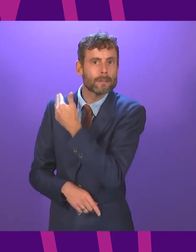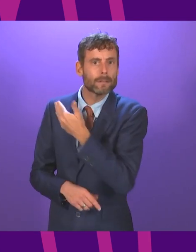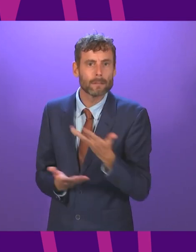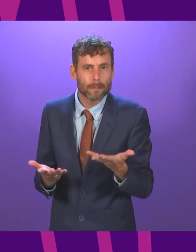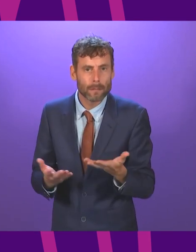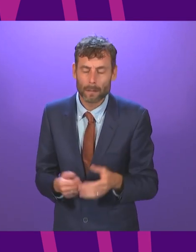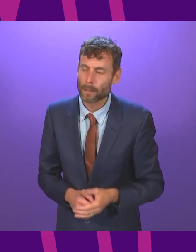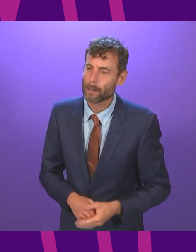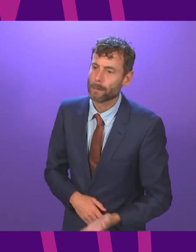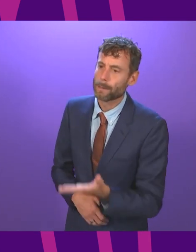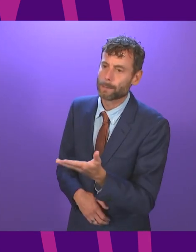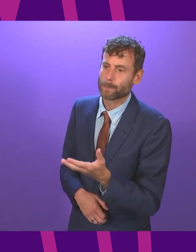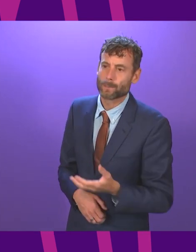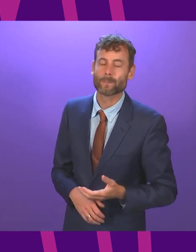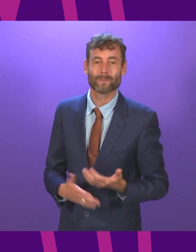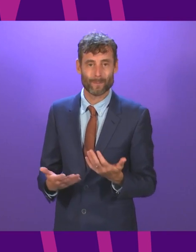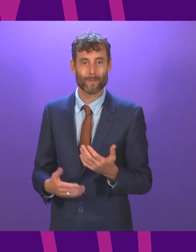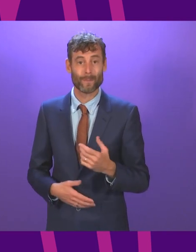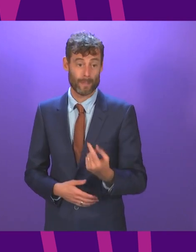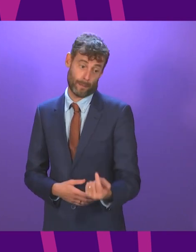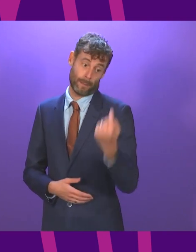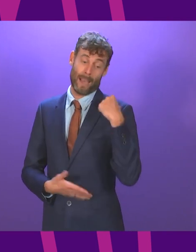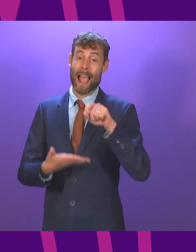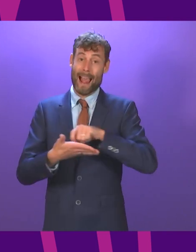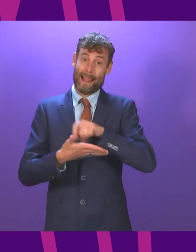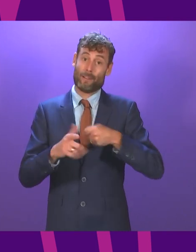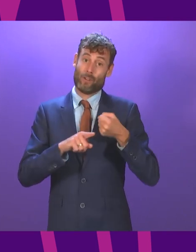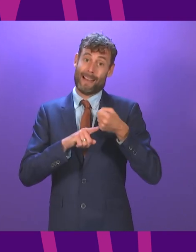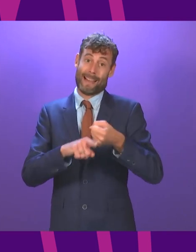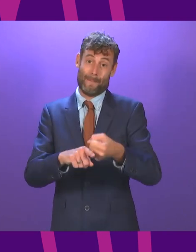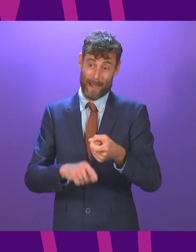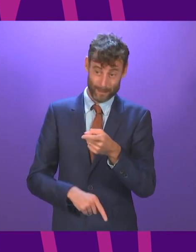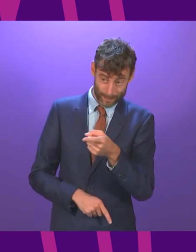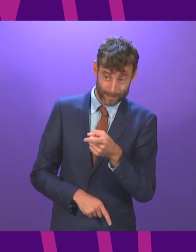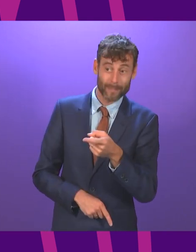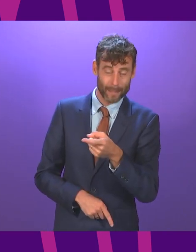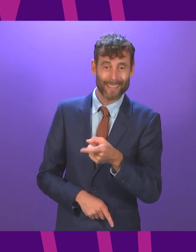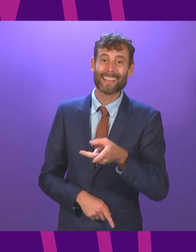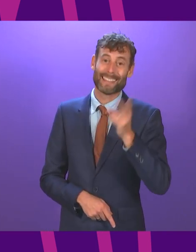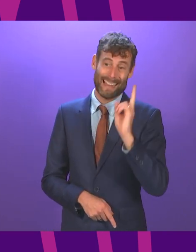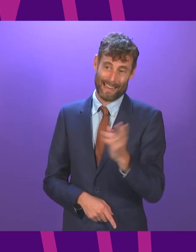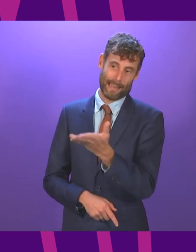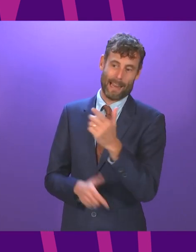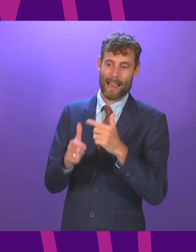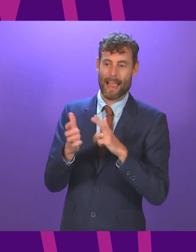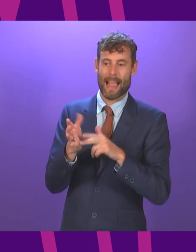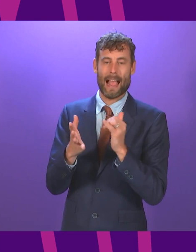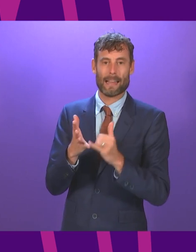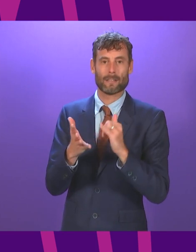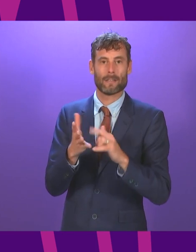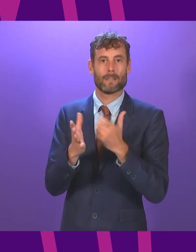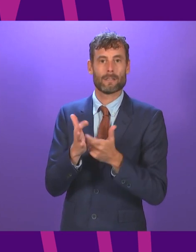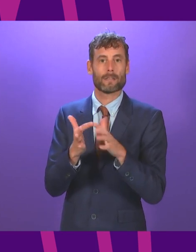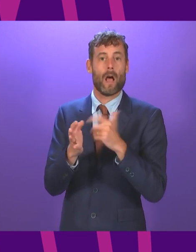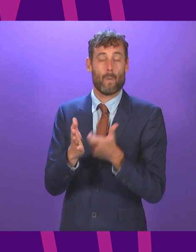I spent an election campaign and indeed we've heard more of it today, hearing Anas Sarwar talk about the